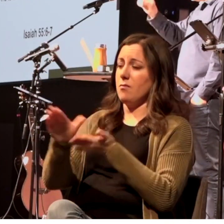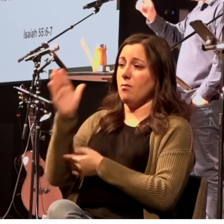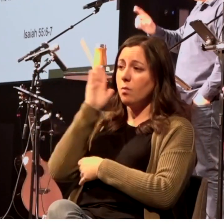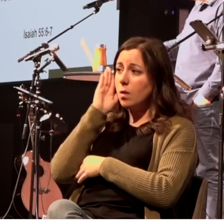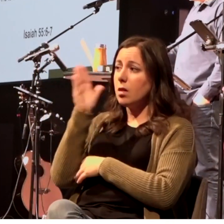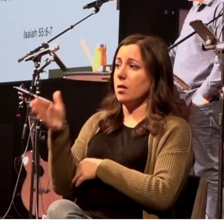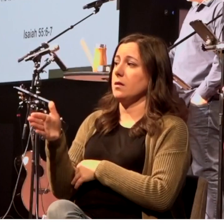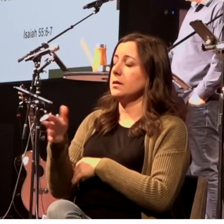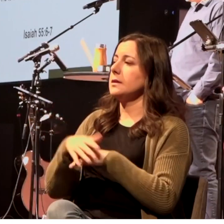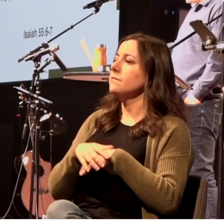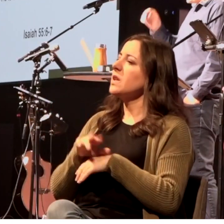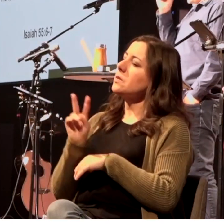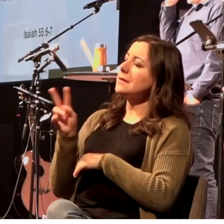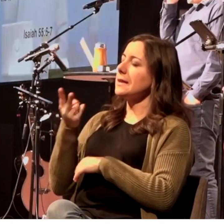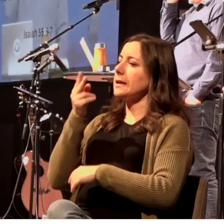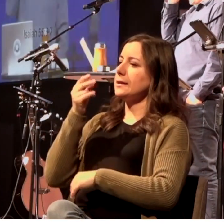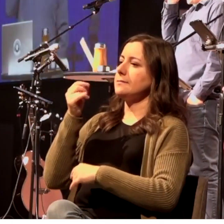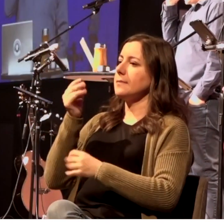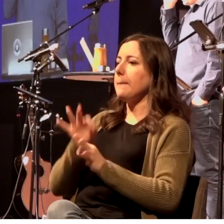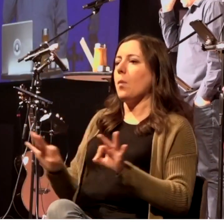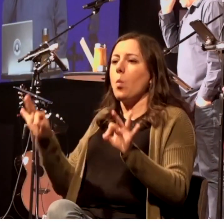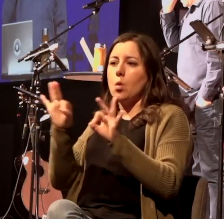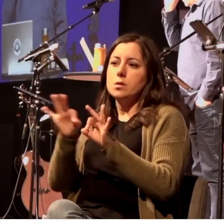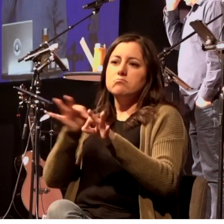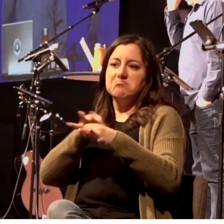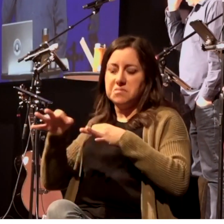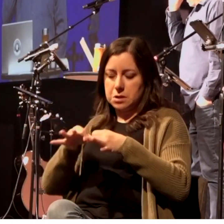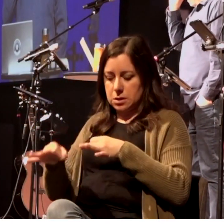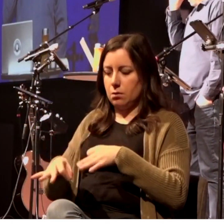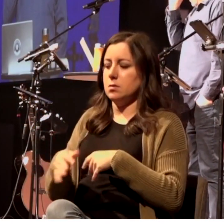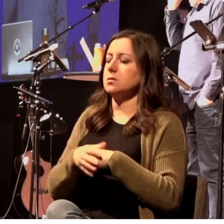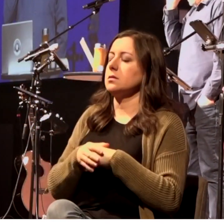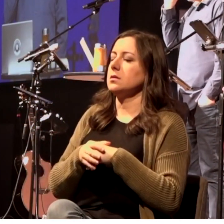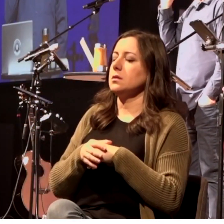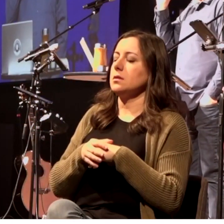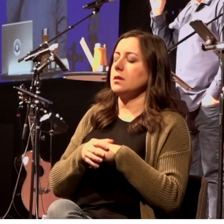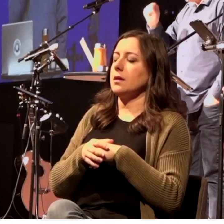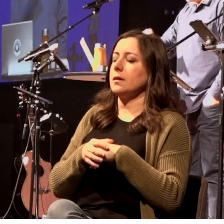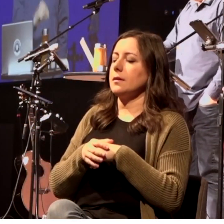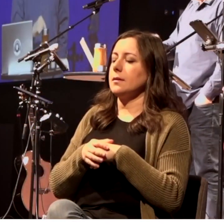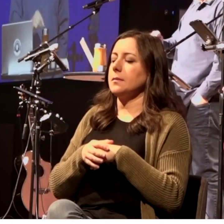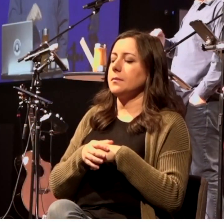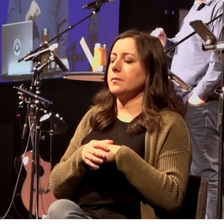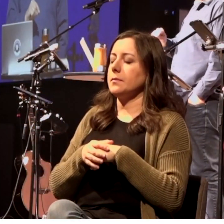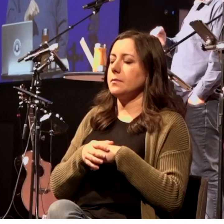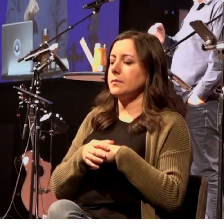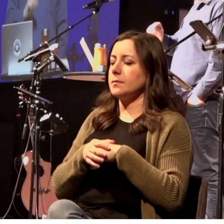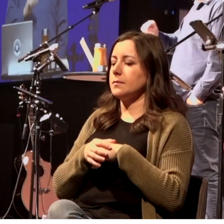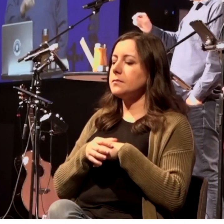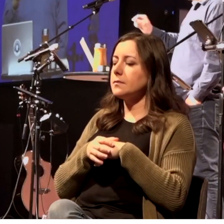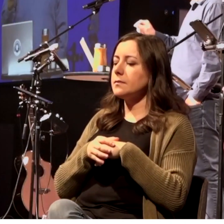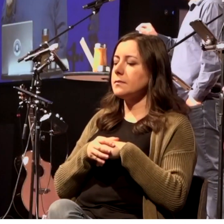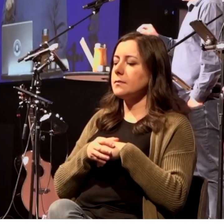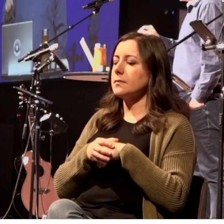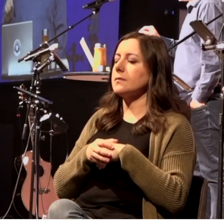Second, really important thing I want you to notice is that the Lord opened Lydia's heart